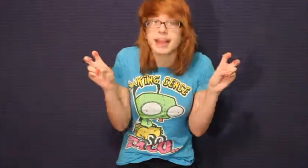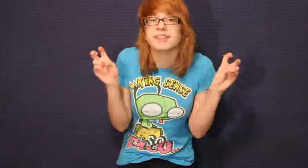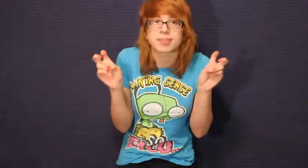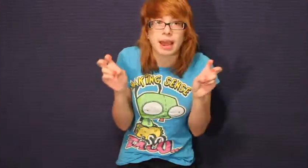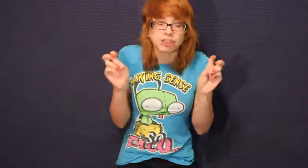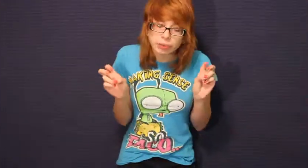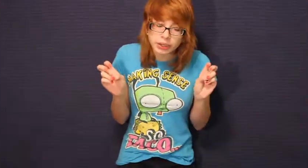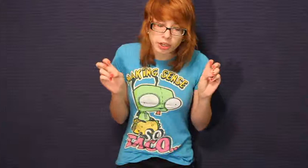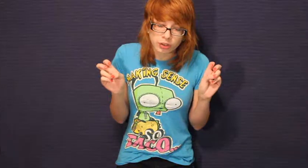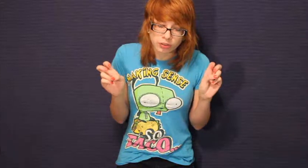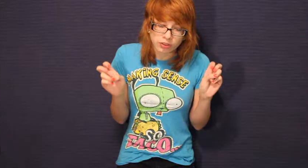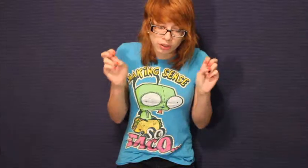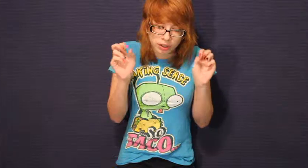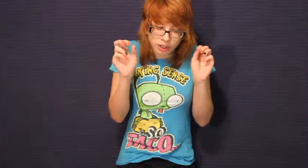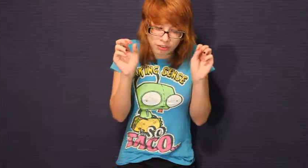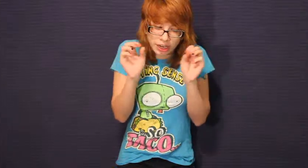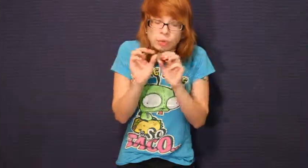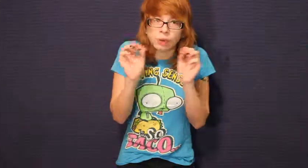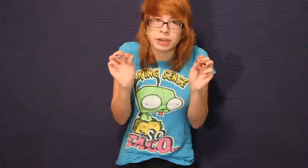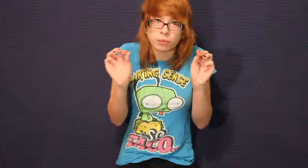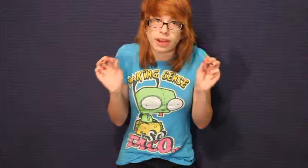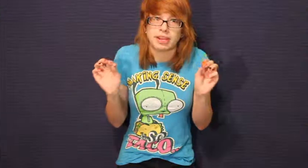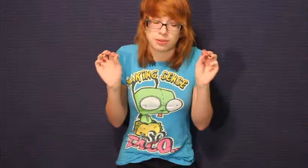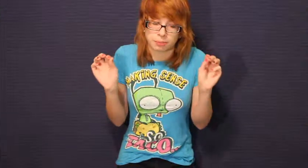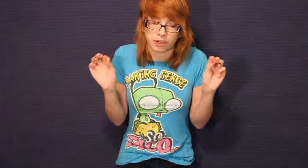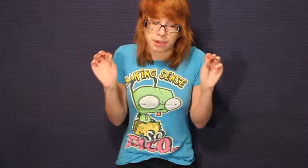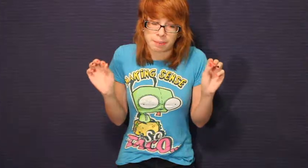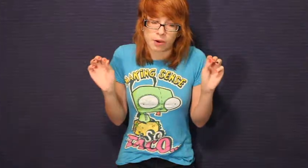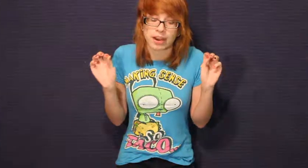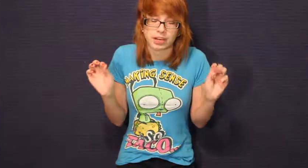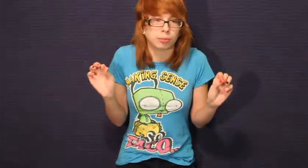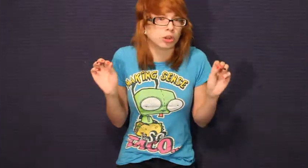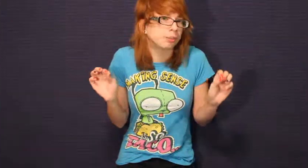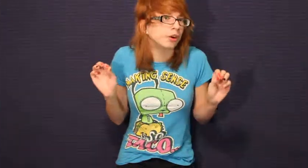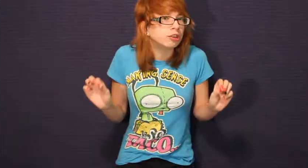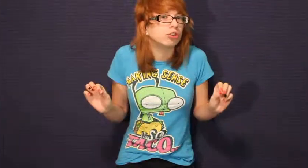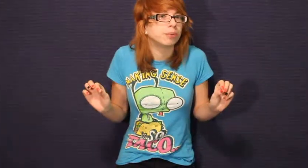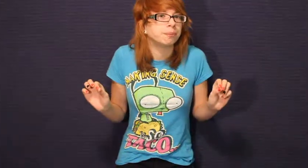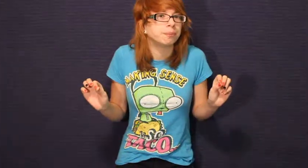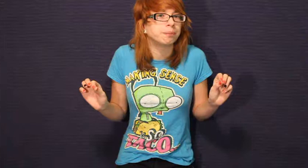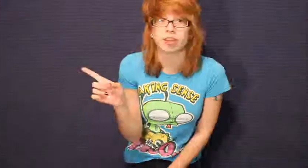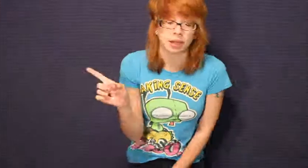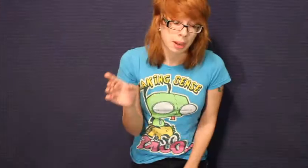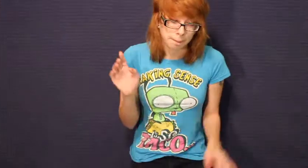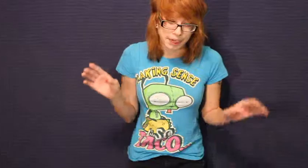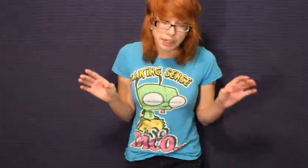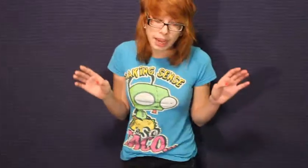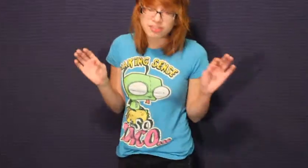and smashing windows is a great way to bring about animal liberation. PETA has